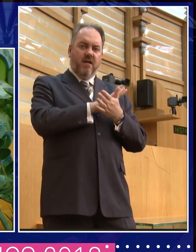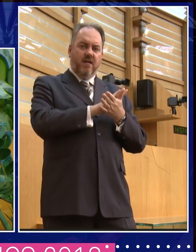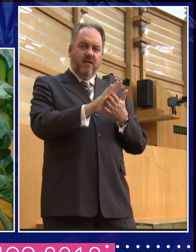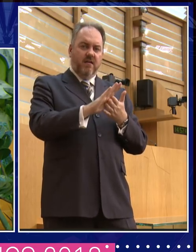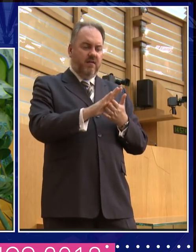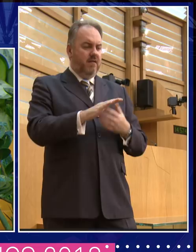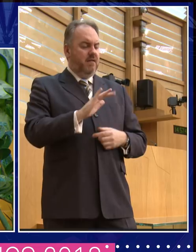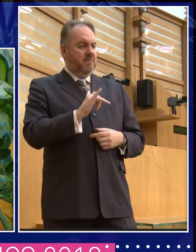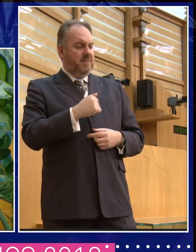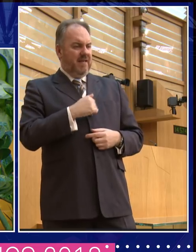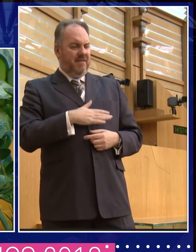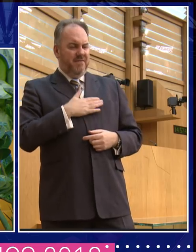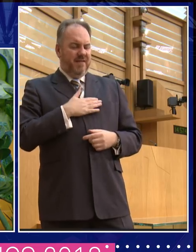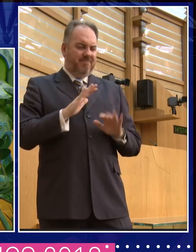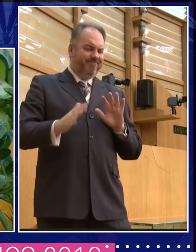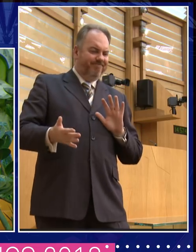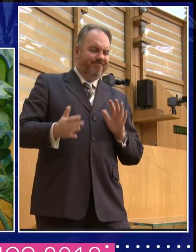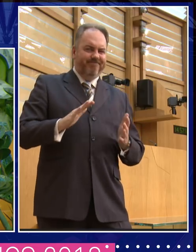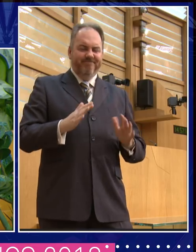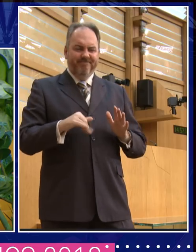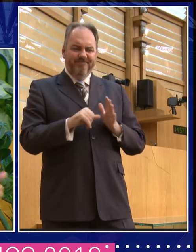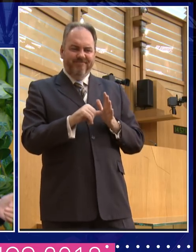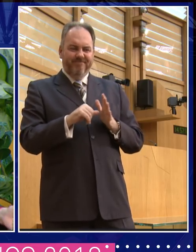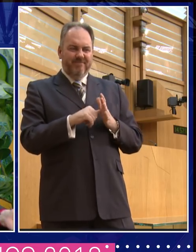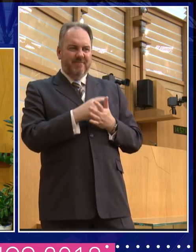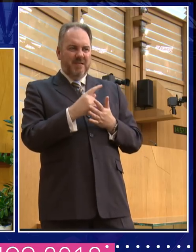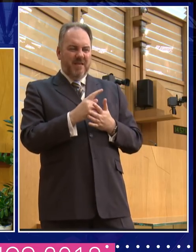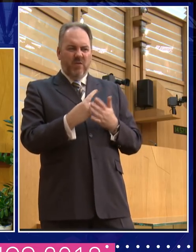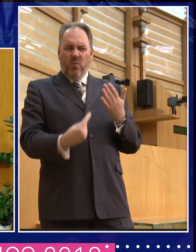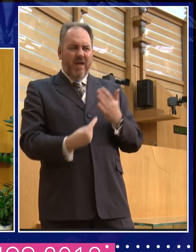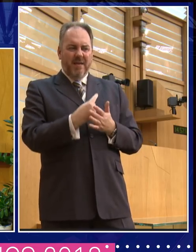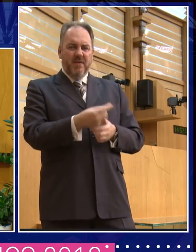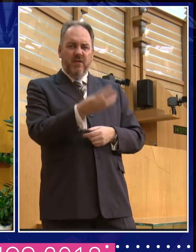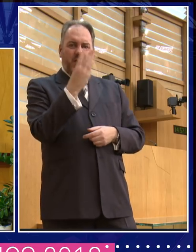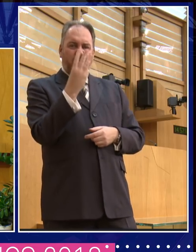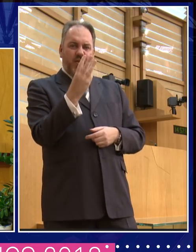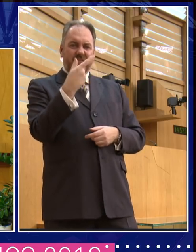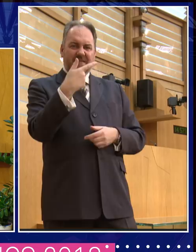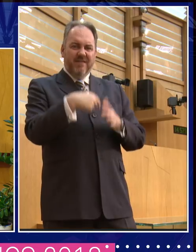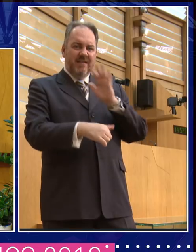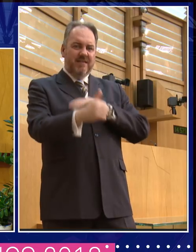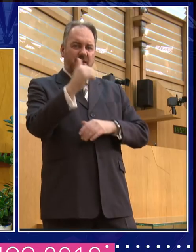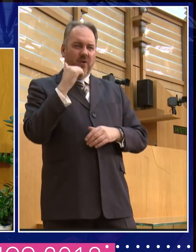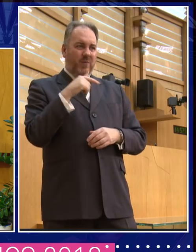feel a bit awkward about what happened 37 years ago when the guy was 17